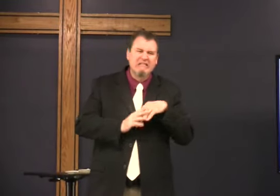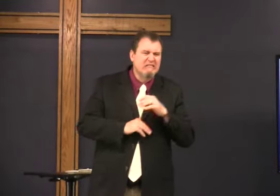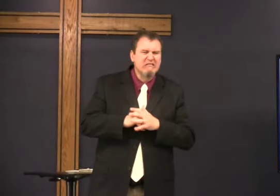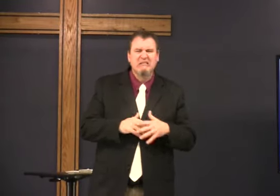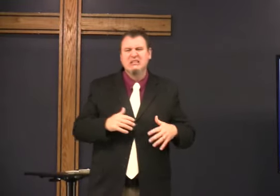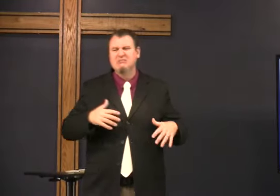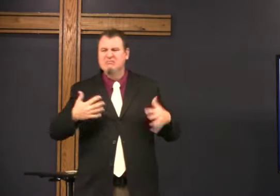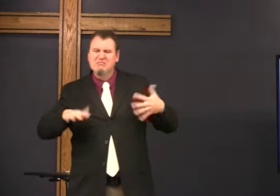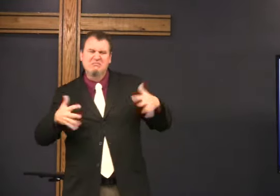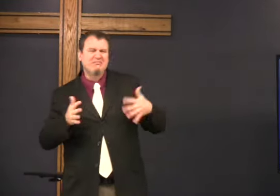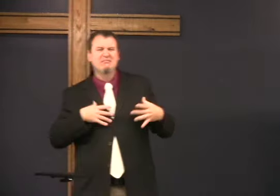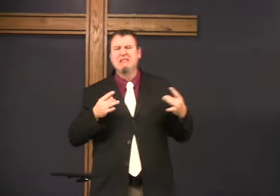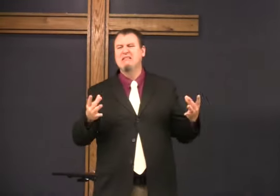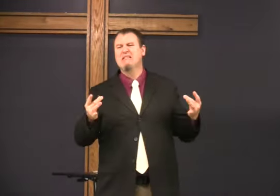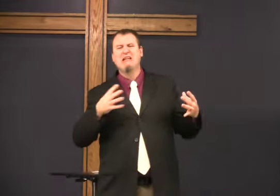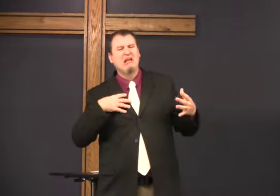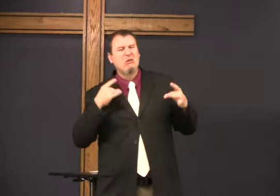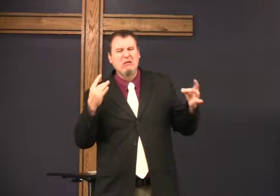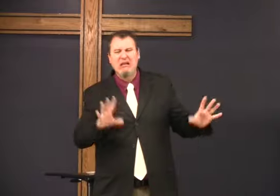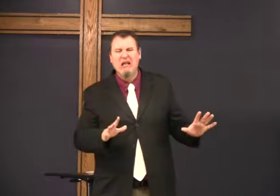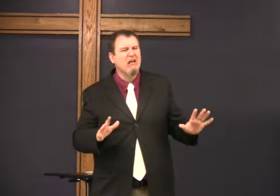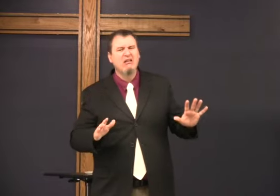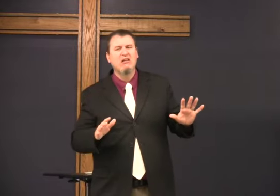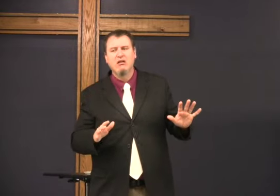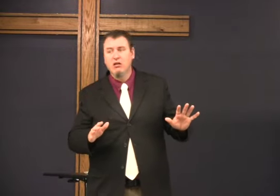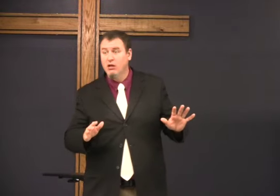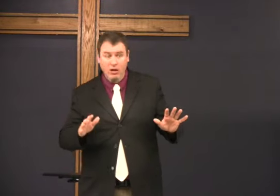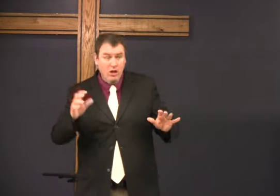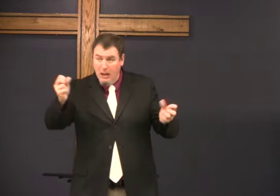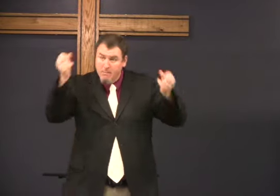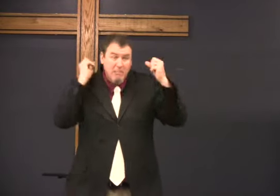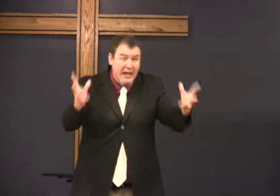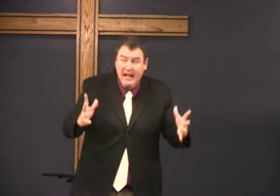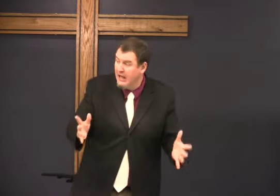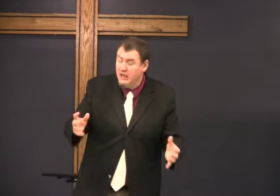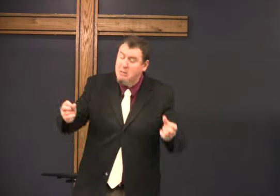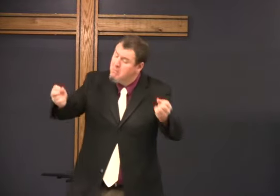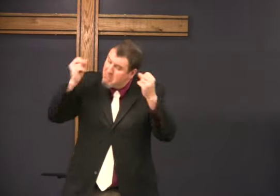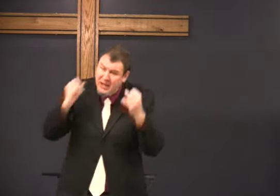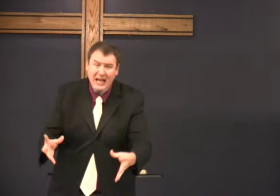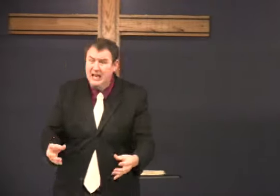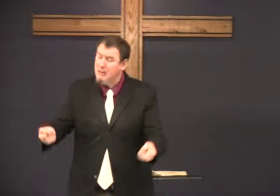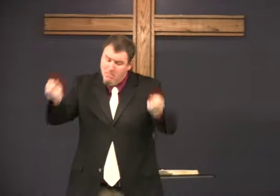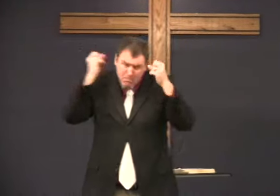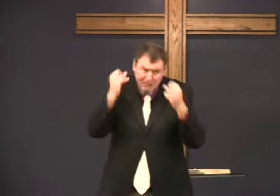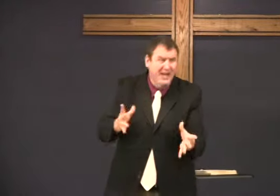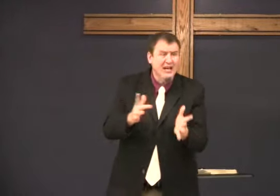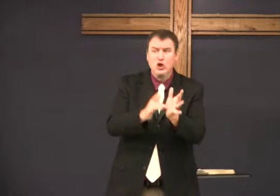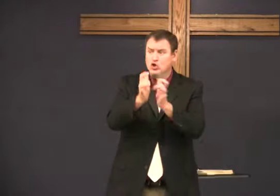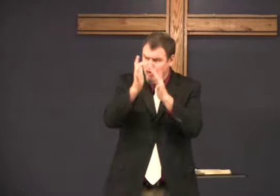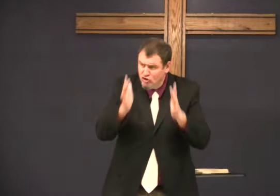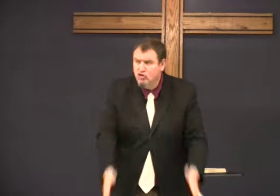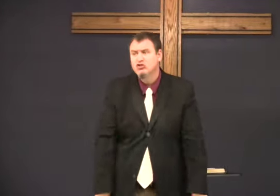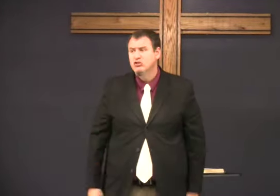awkward it's uncomfortable I don't like that and many many many Christians